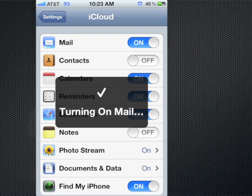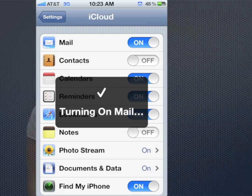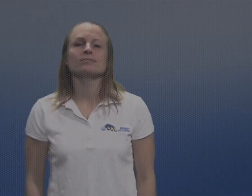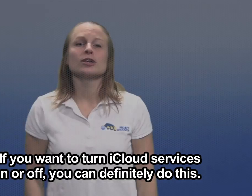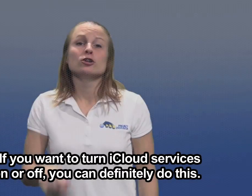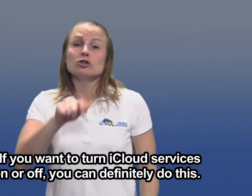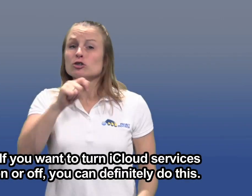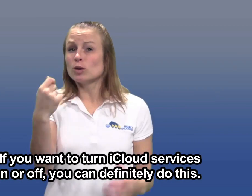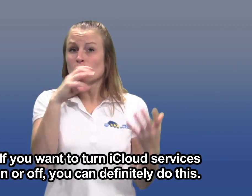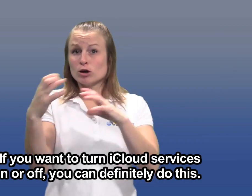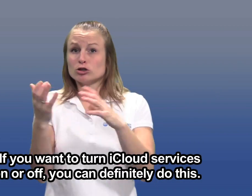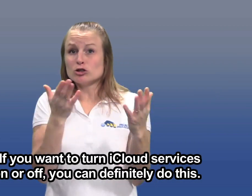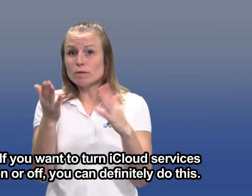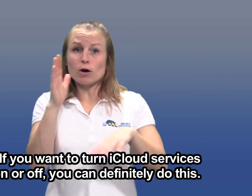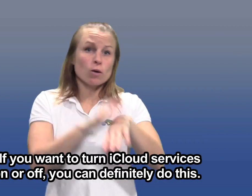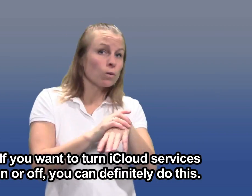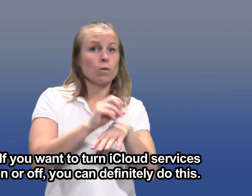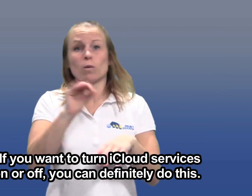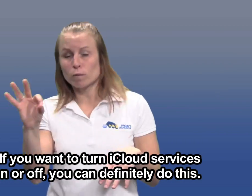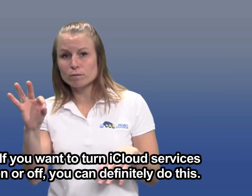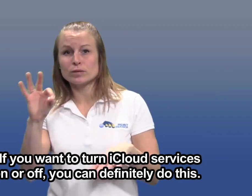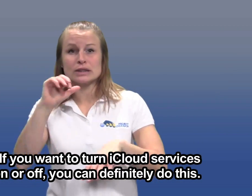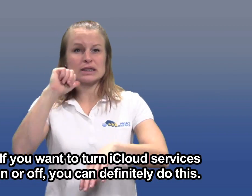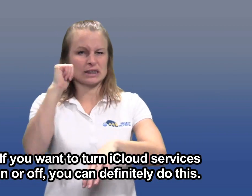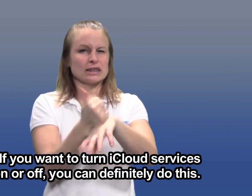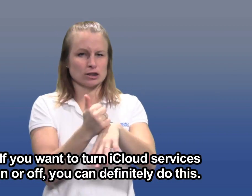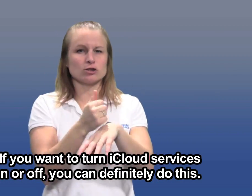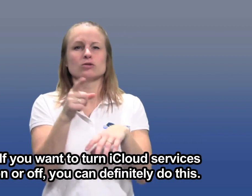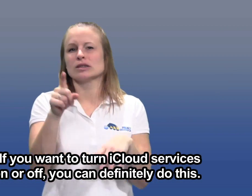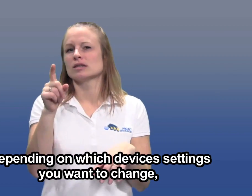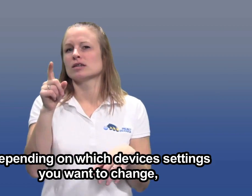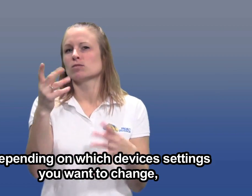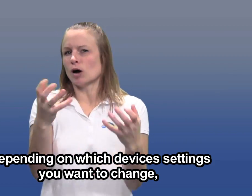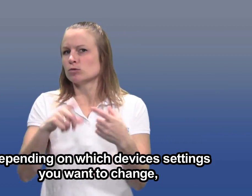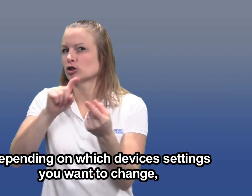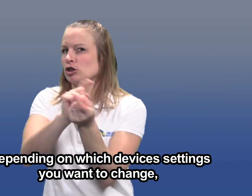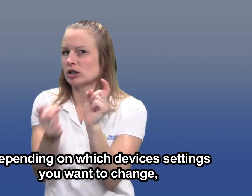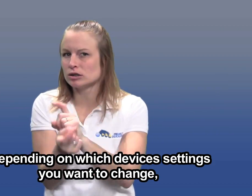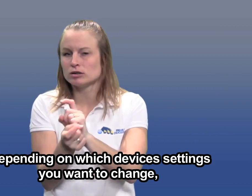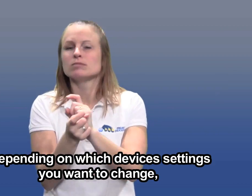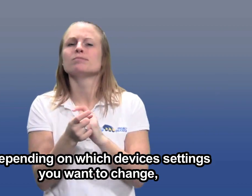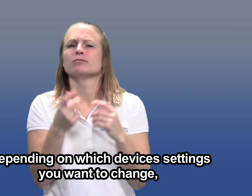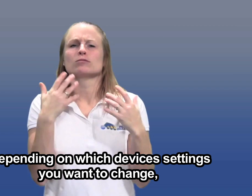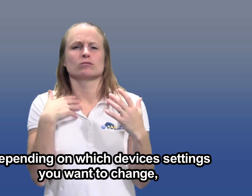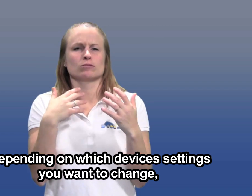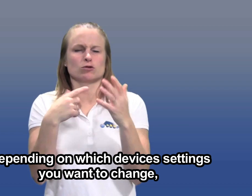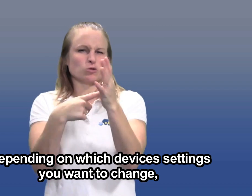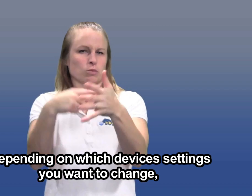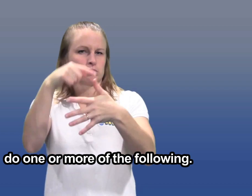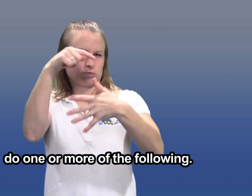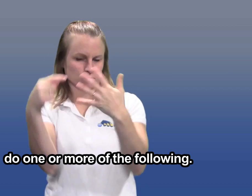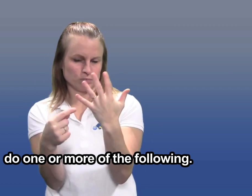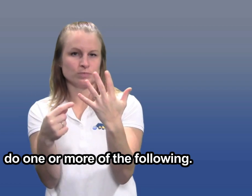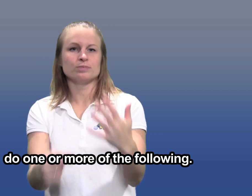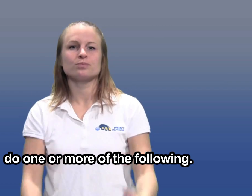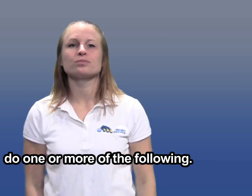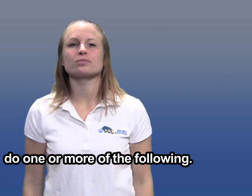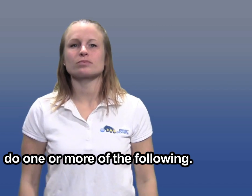If you want to turn iCloud services on or off you can definitely do this. Depending on which device's settings you want to change do one or more of the following.